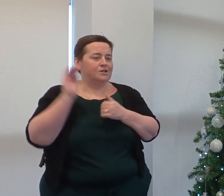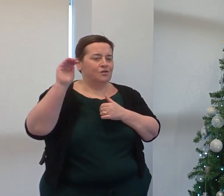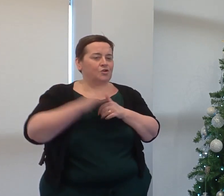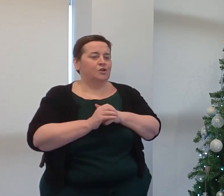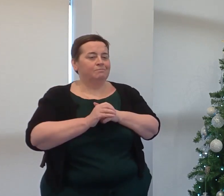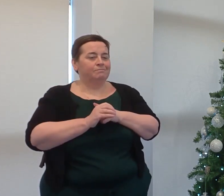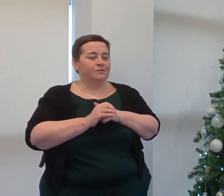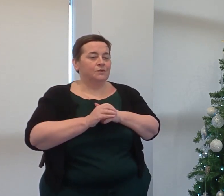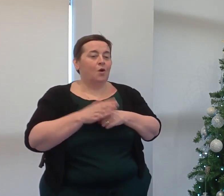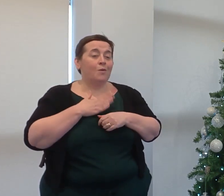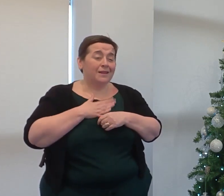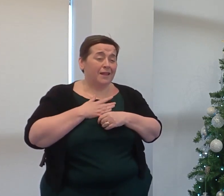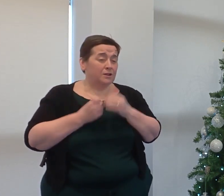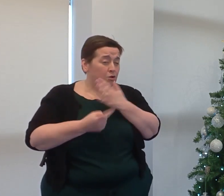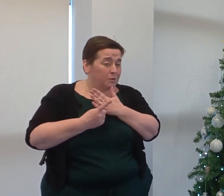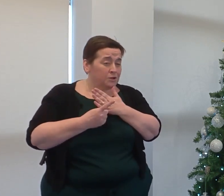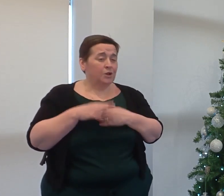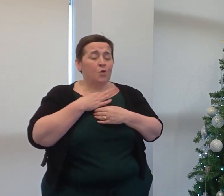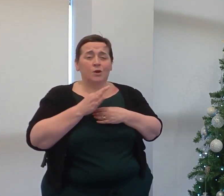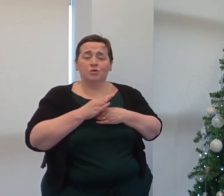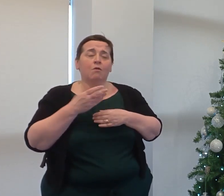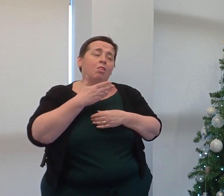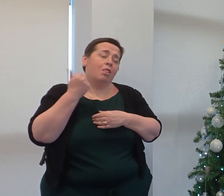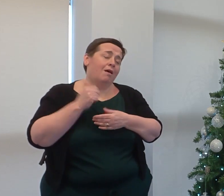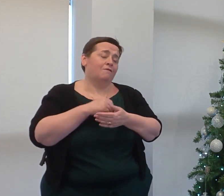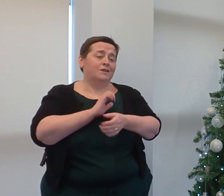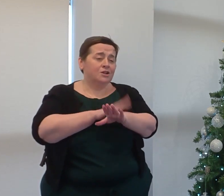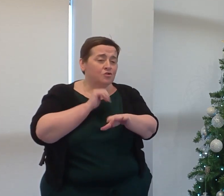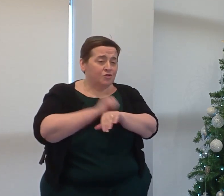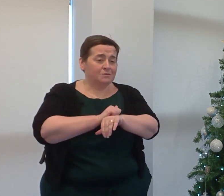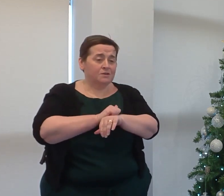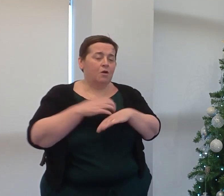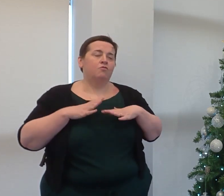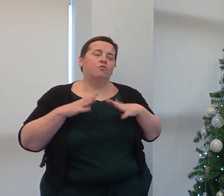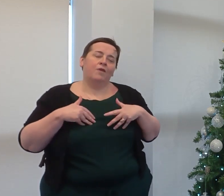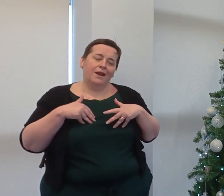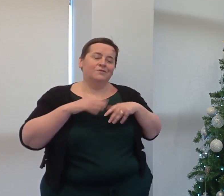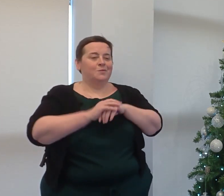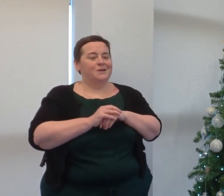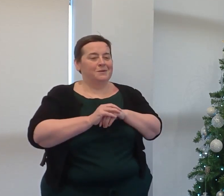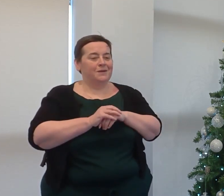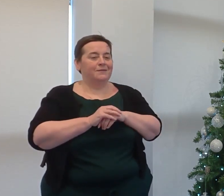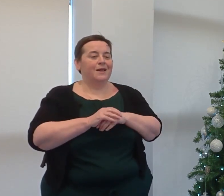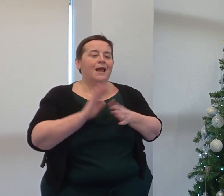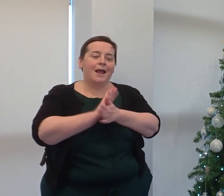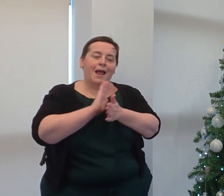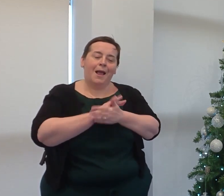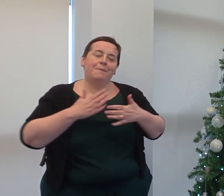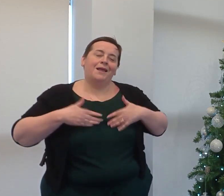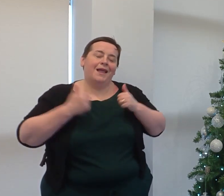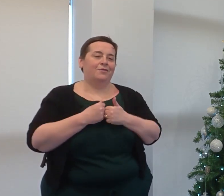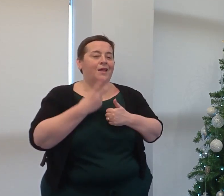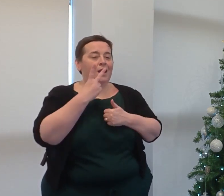So, I would like to take this opportunity to wish you all a lovely Christmas, have a restful break and here's to a happy,